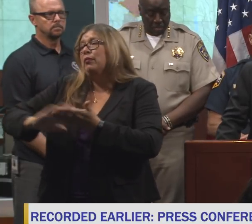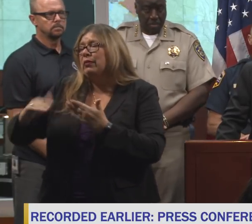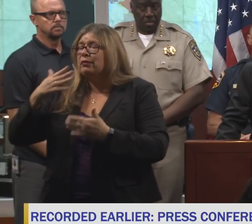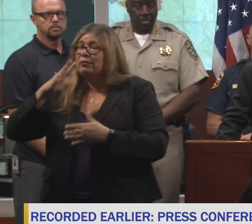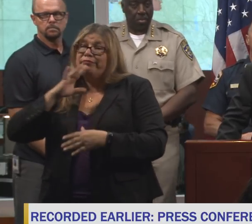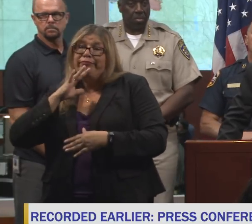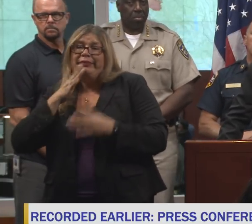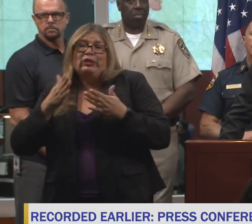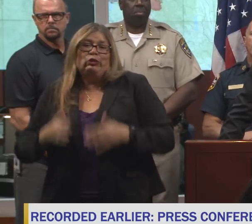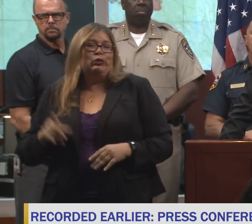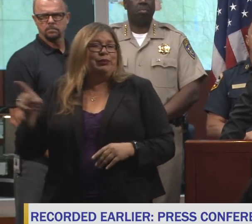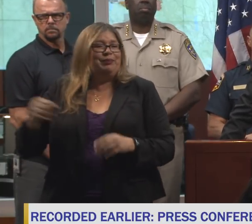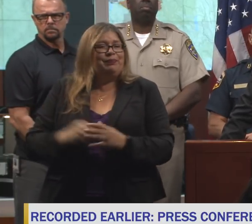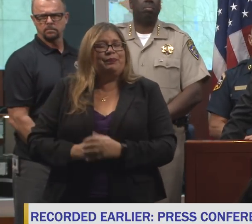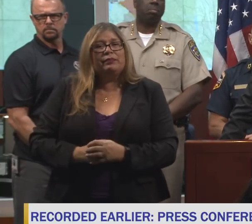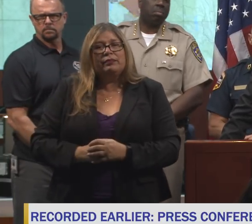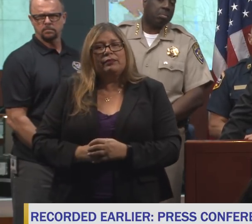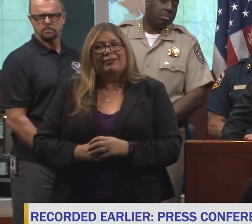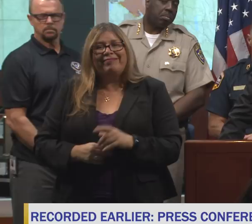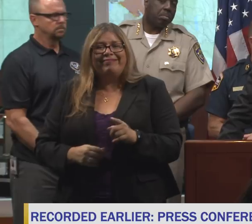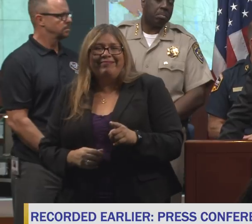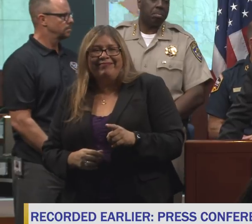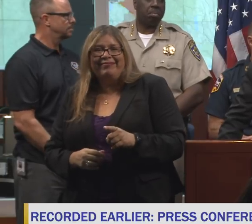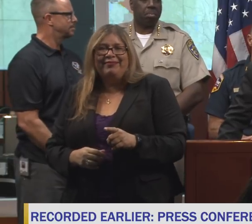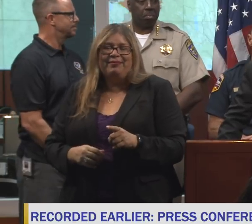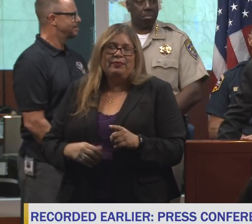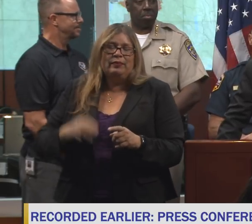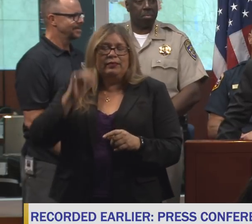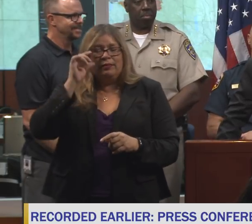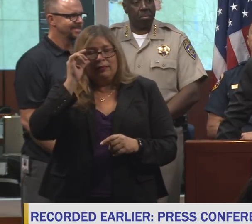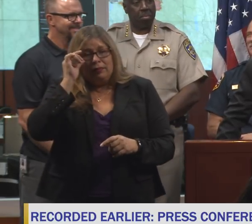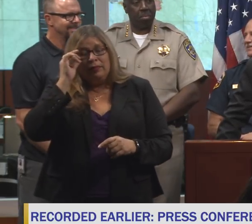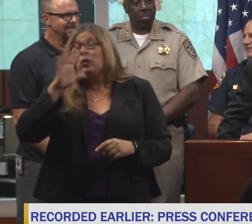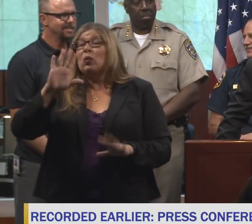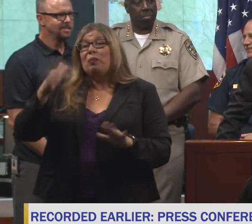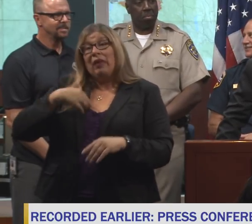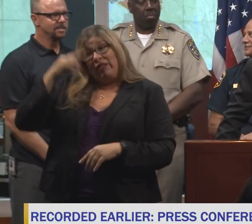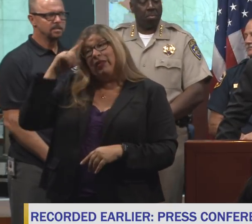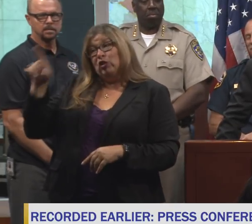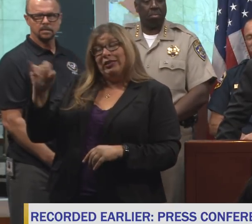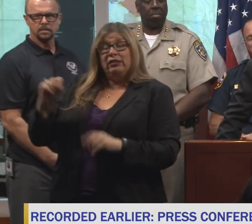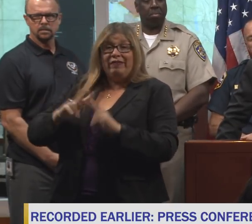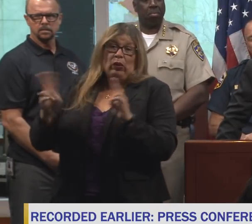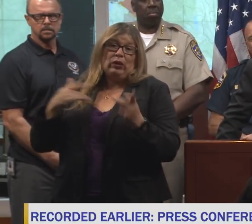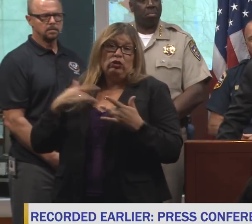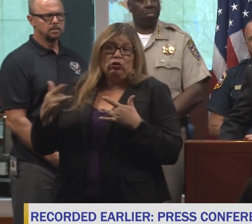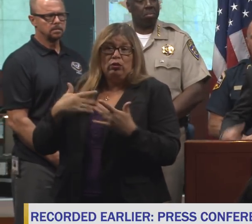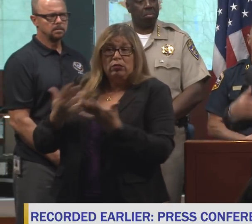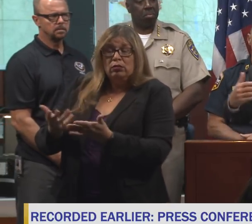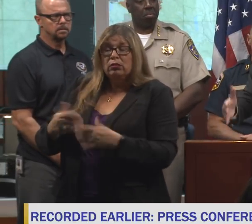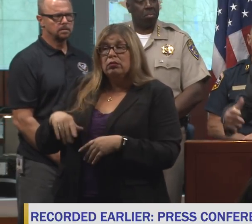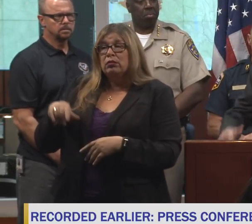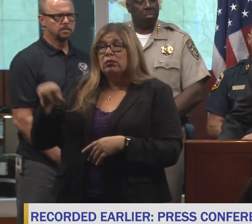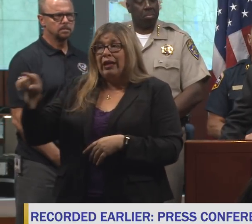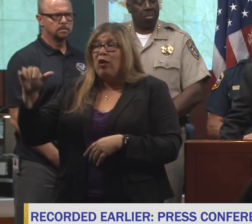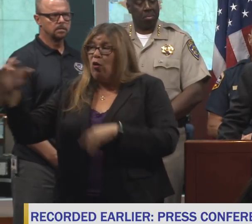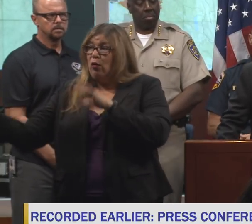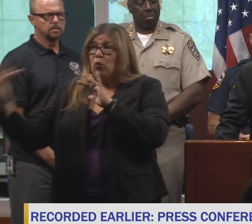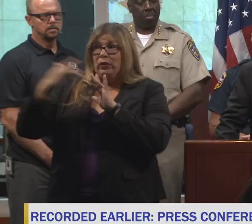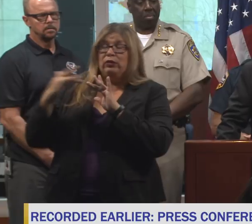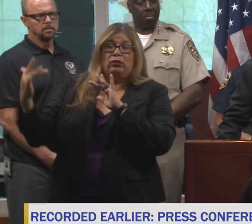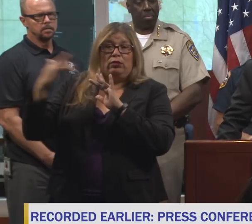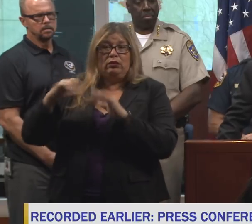Do you believe the tariff and trade war? It seems, I think she's very concerned. I mean, they are reaching out.